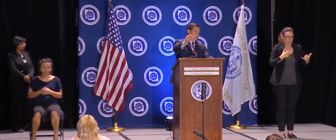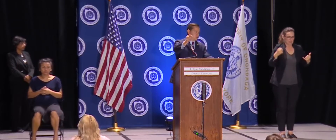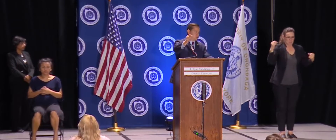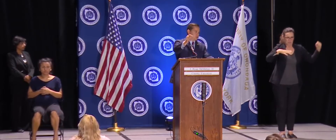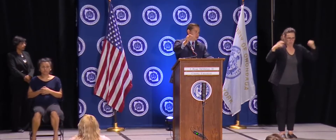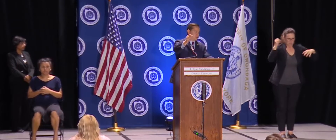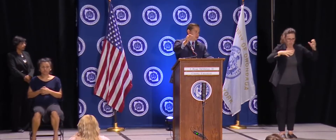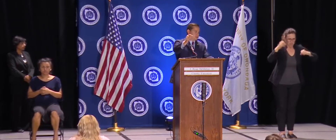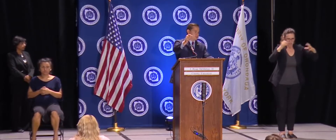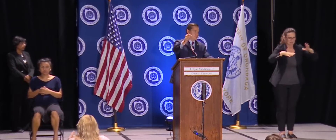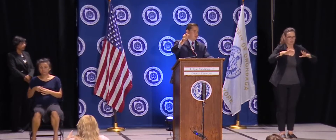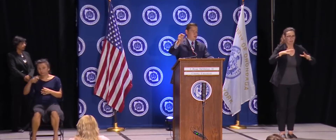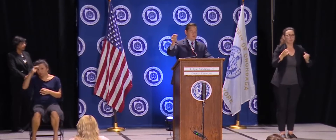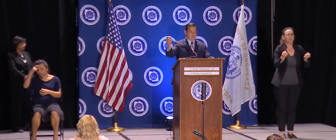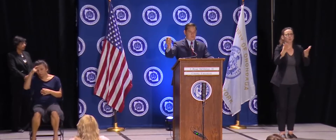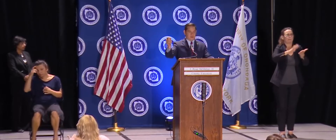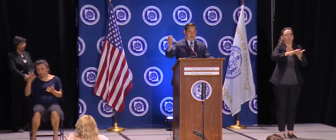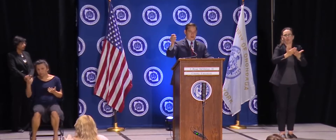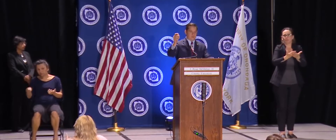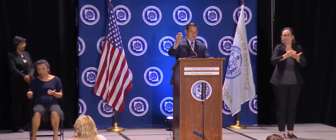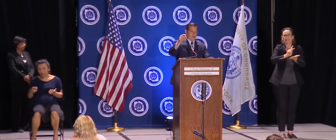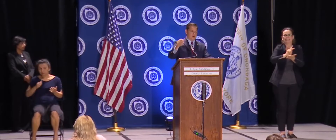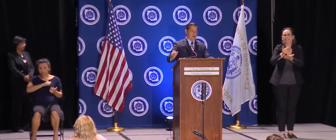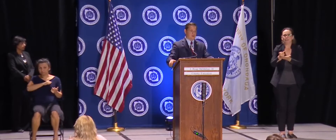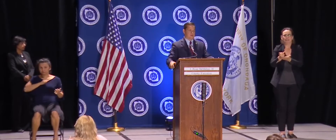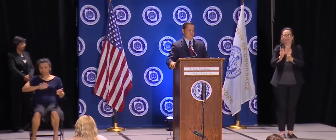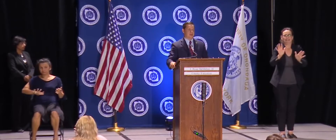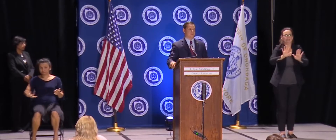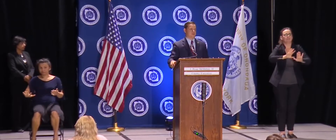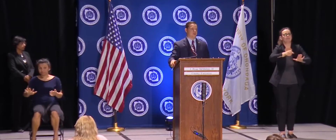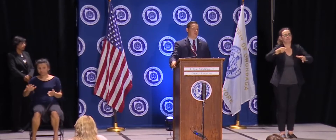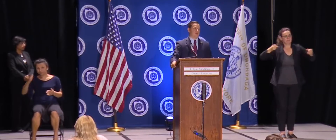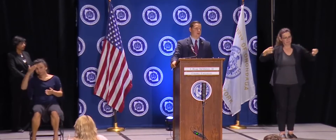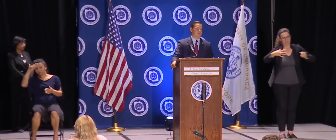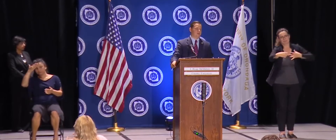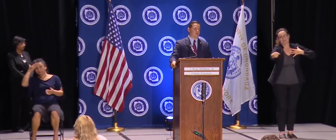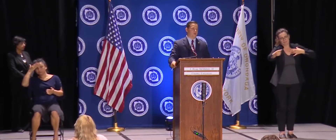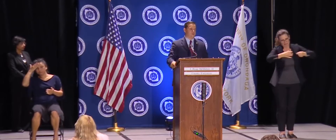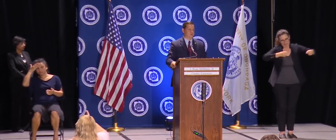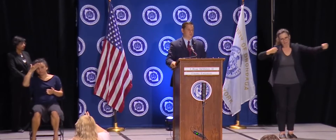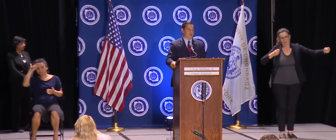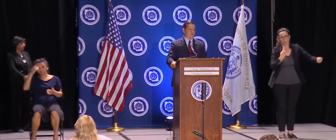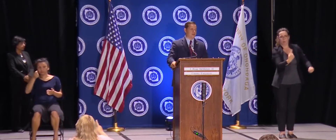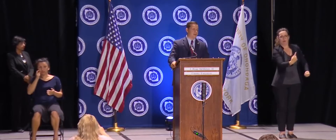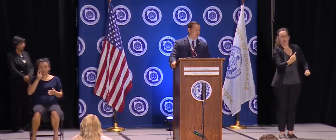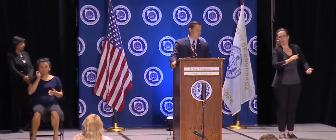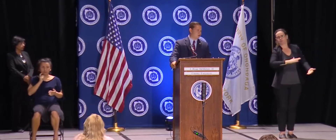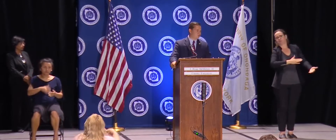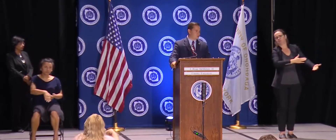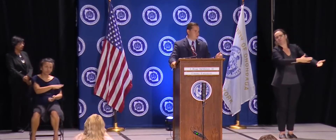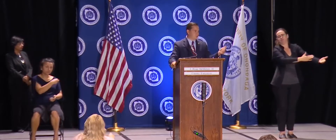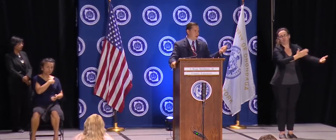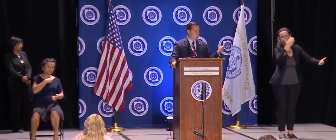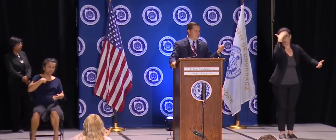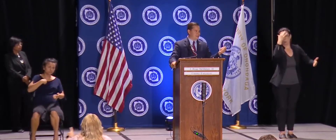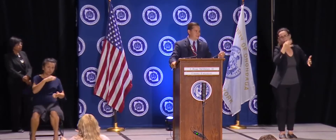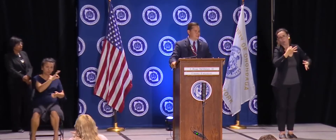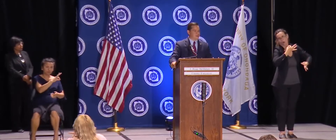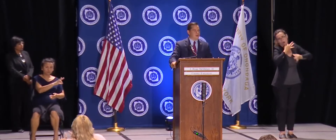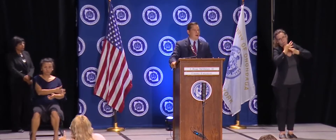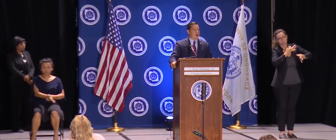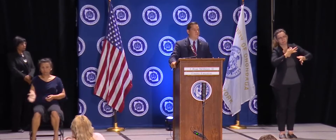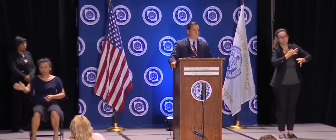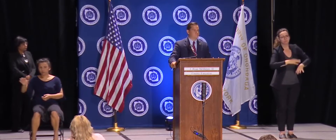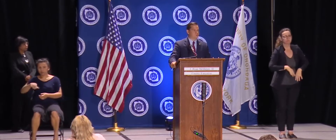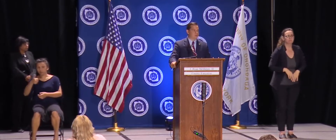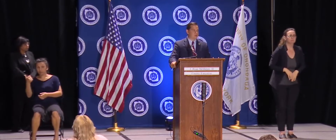pediatrician to get the test or a different lab. Sometimes they're going to outside the county for different rapid tests.